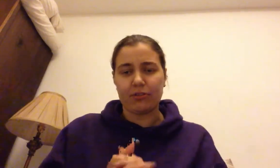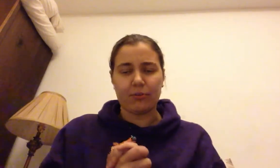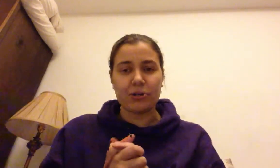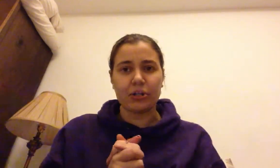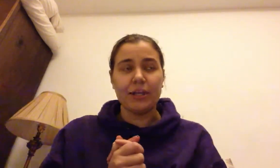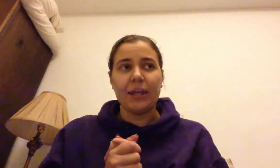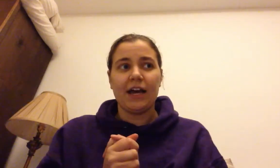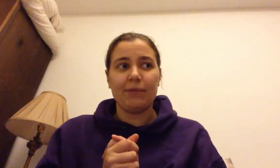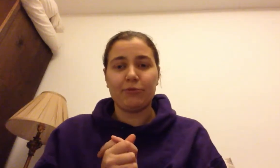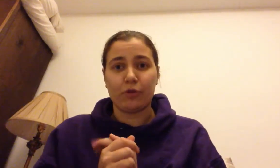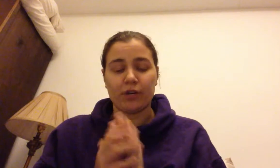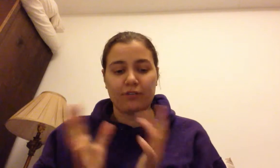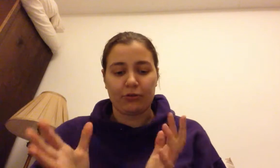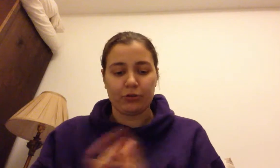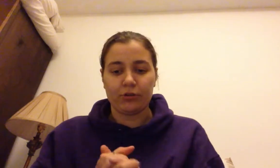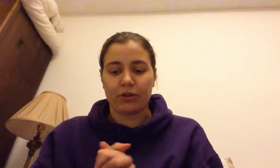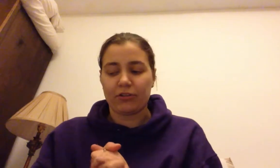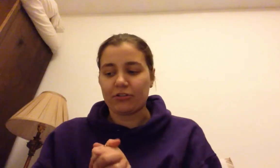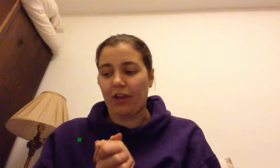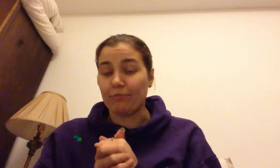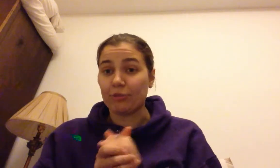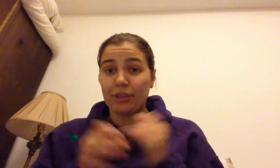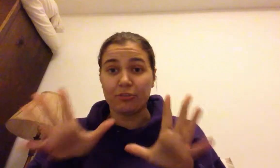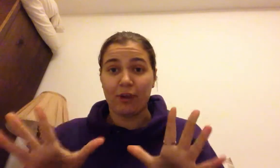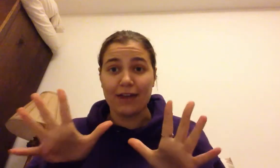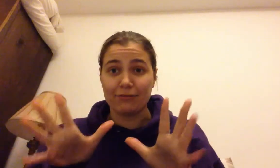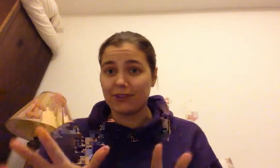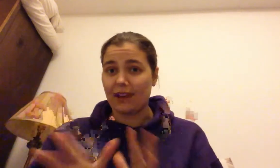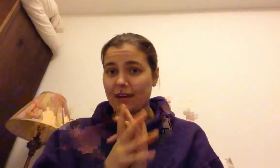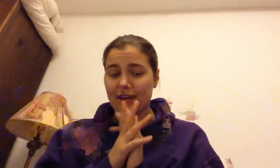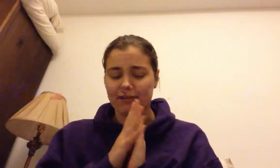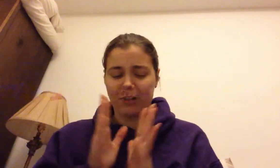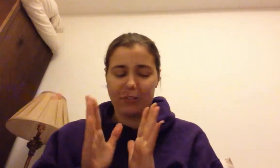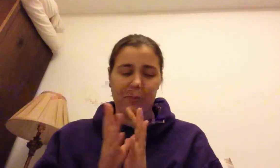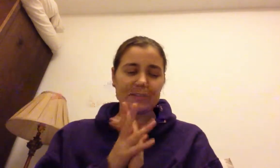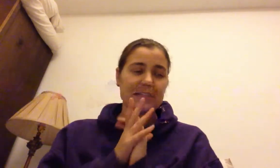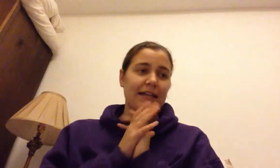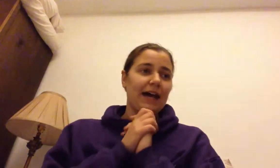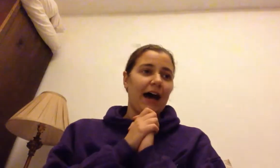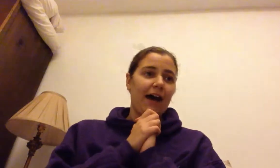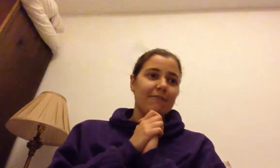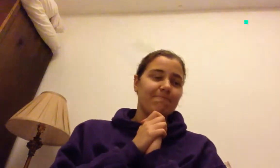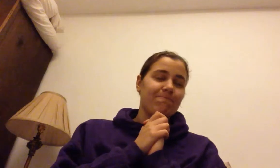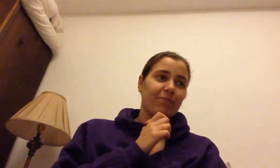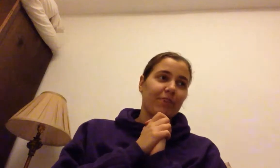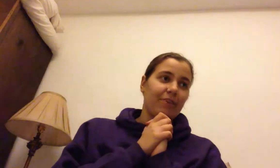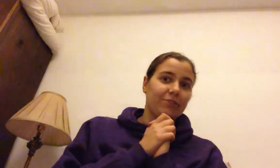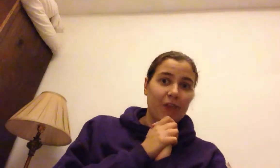of their Marshall, um, for doctoral research. Um, so that's grand and fantastic. Very, very blessed. Um, so